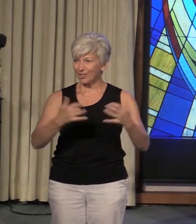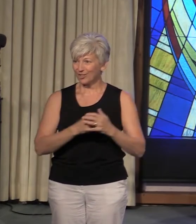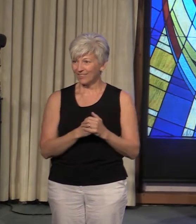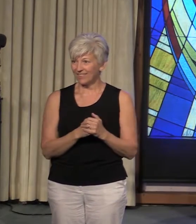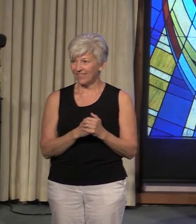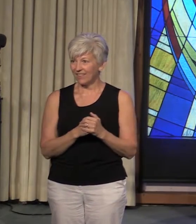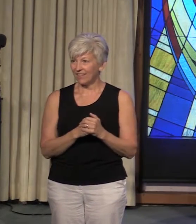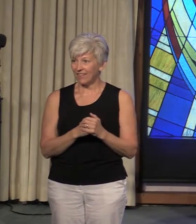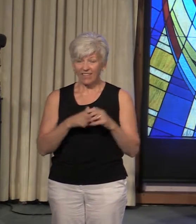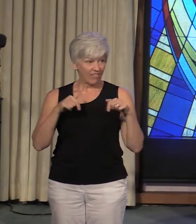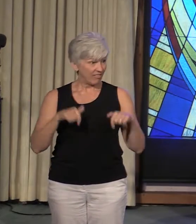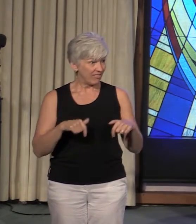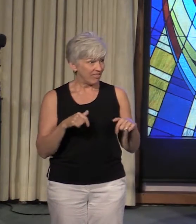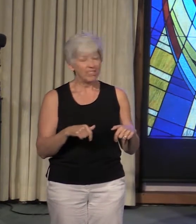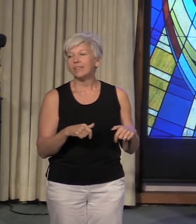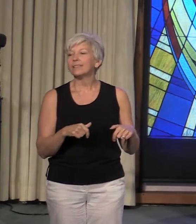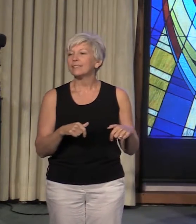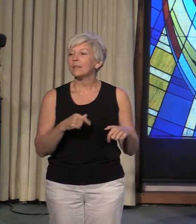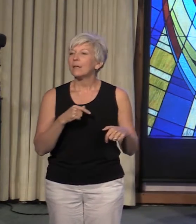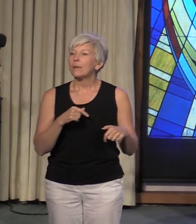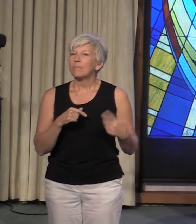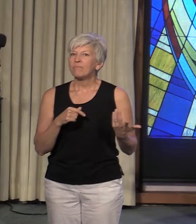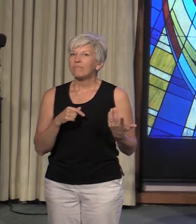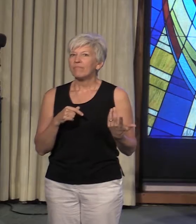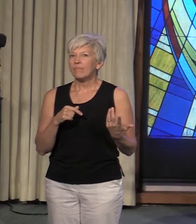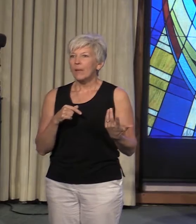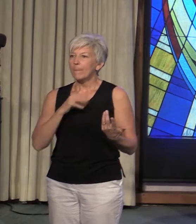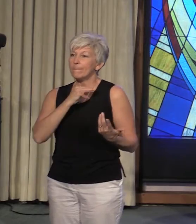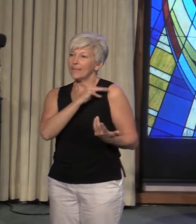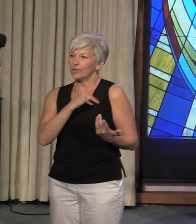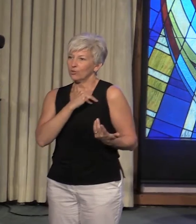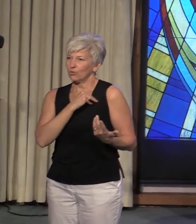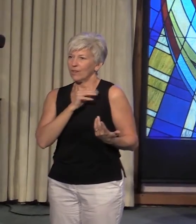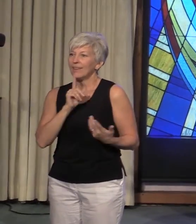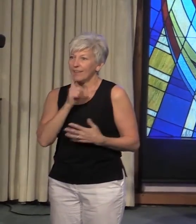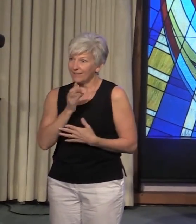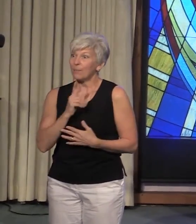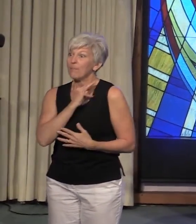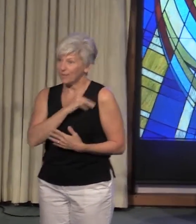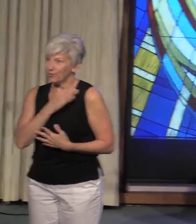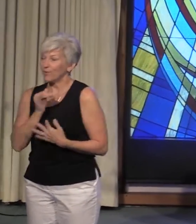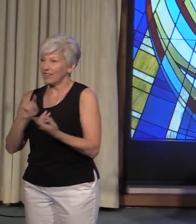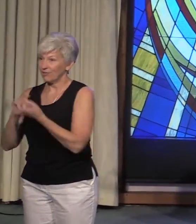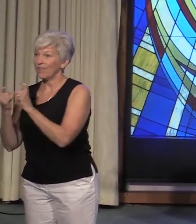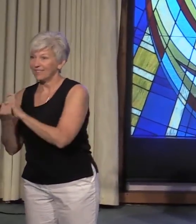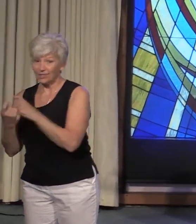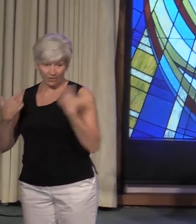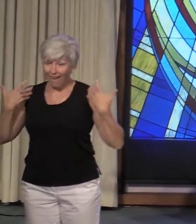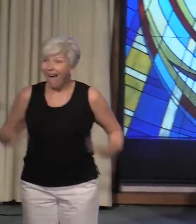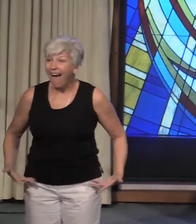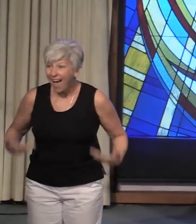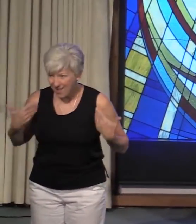This ministry is a ministry in transition. I am in transition.